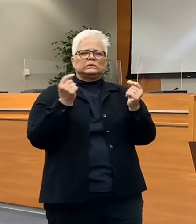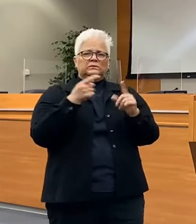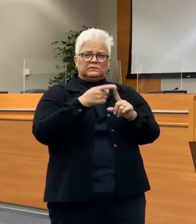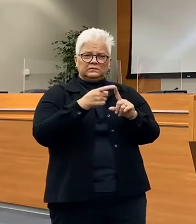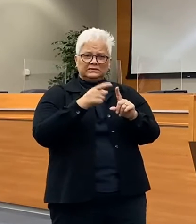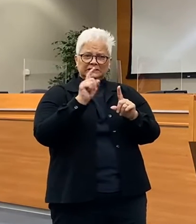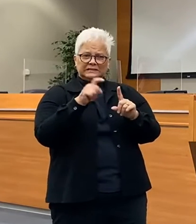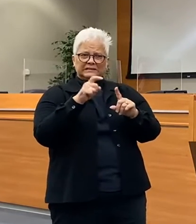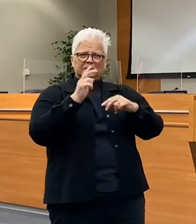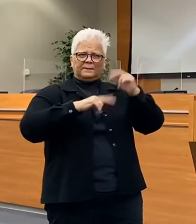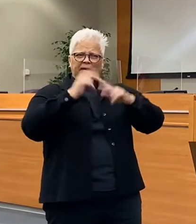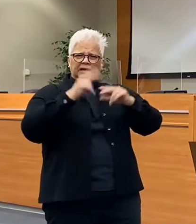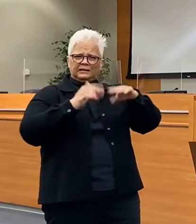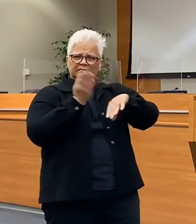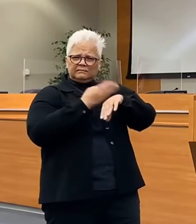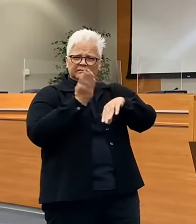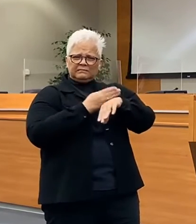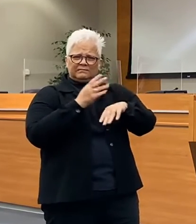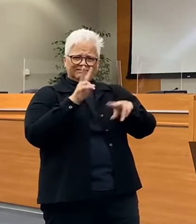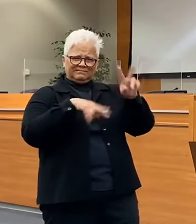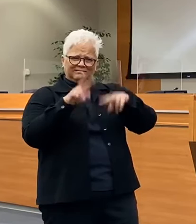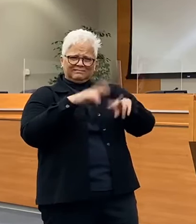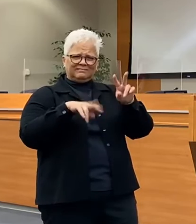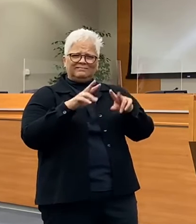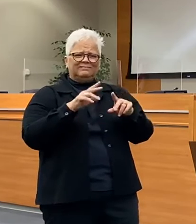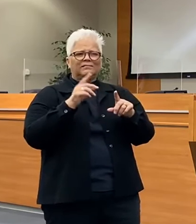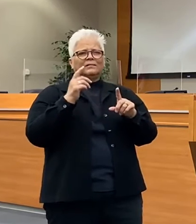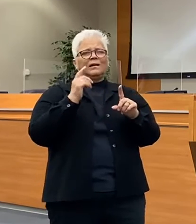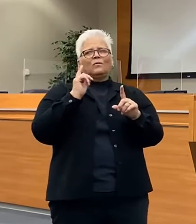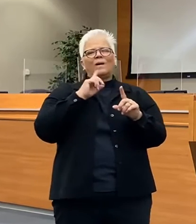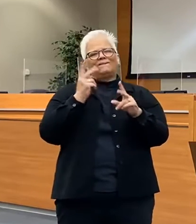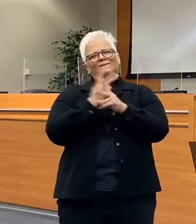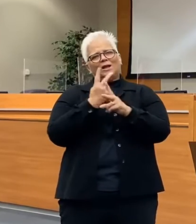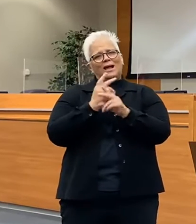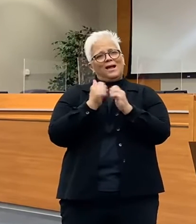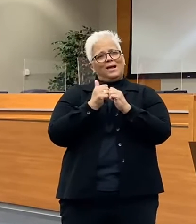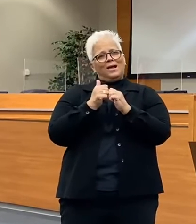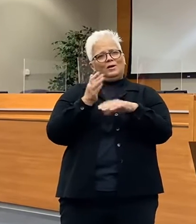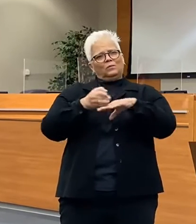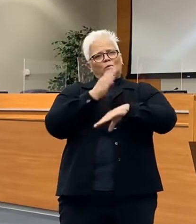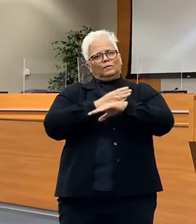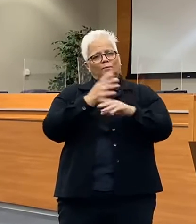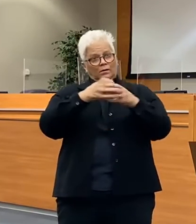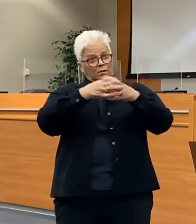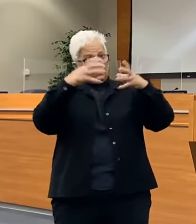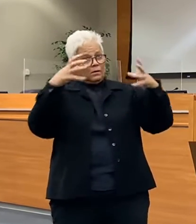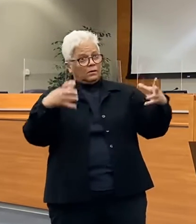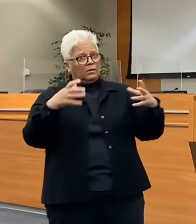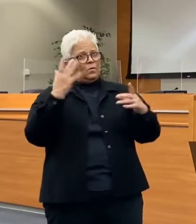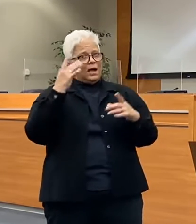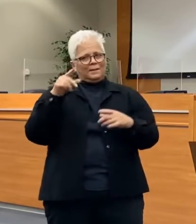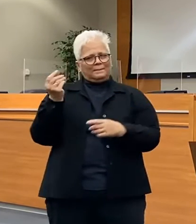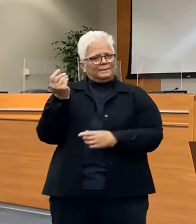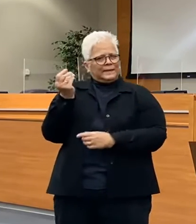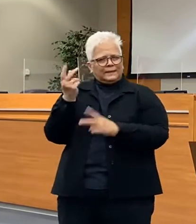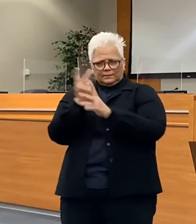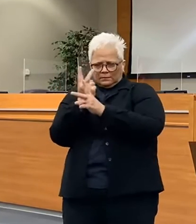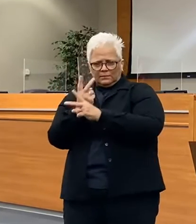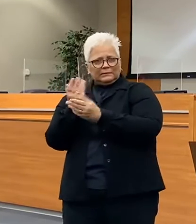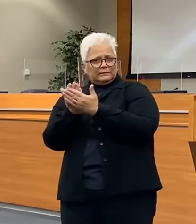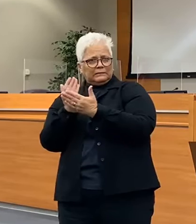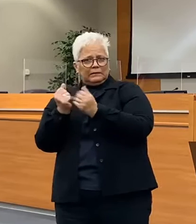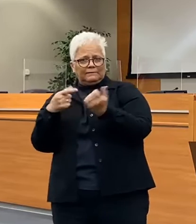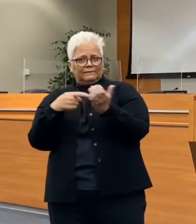really get the best bang for the buck for the citizen's tax dollar by refurbishing the